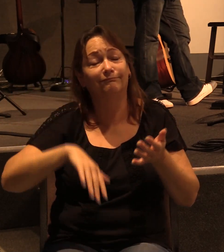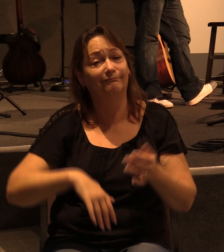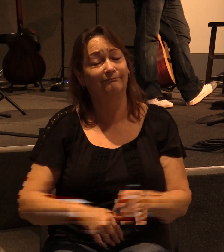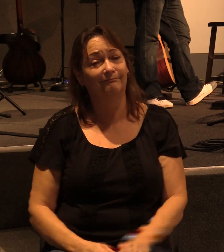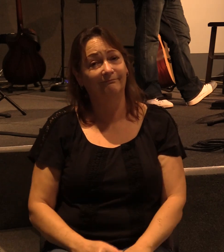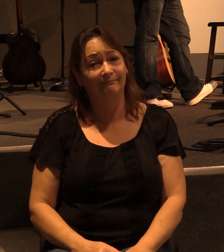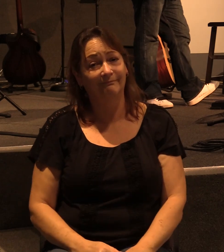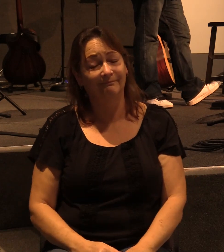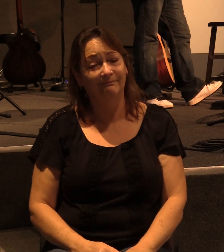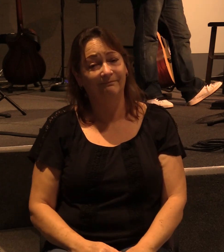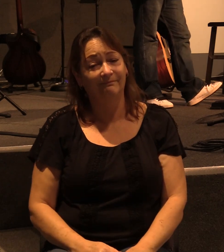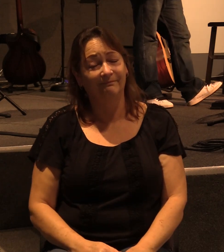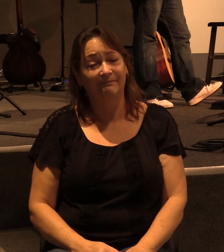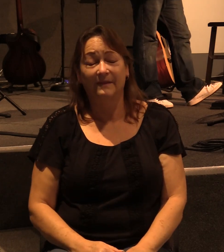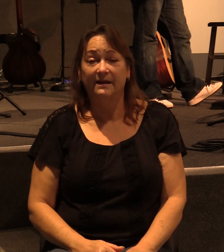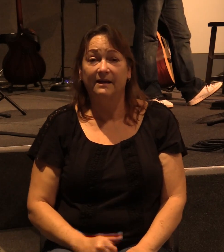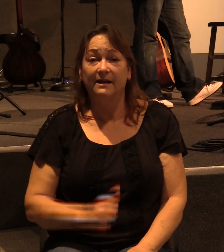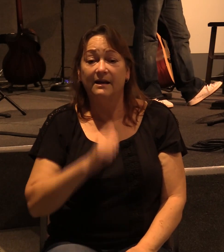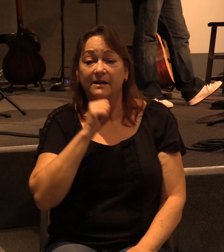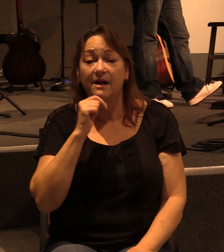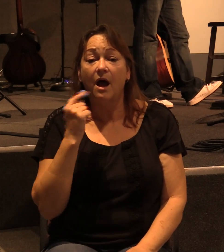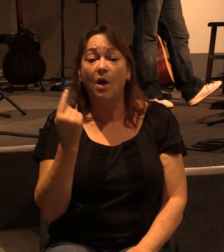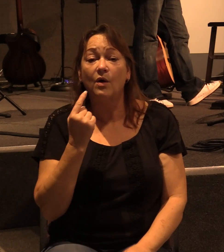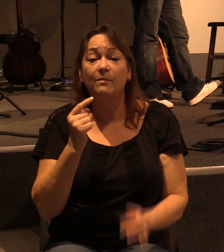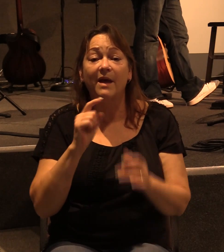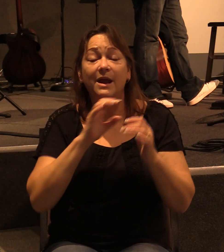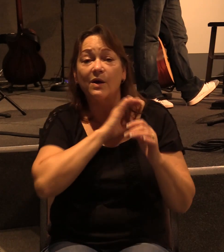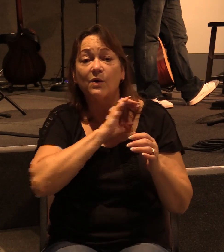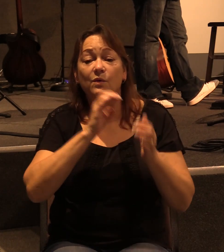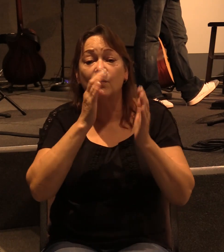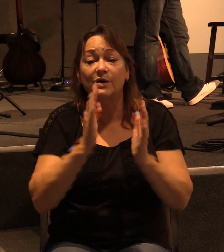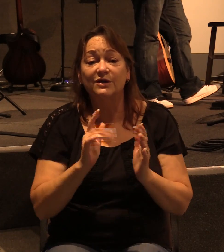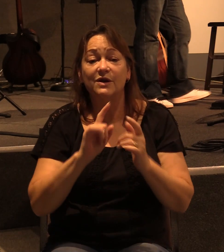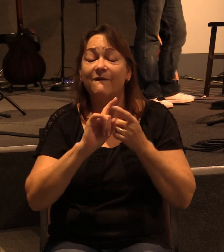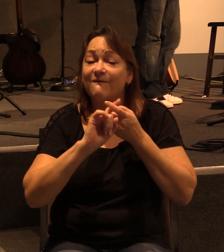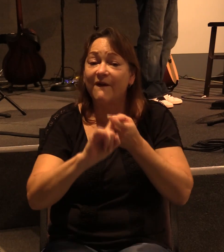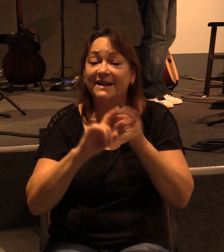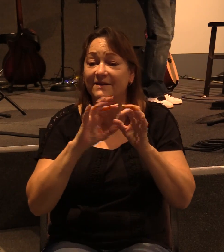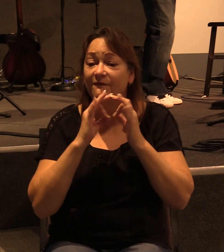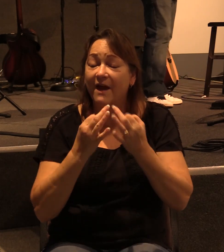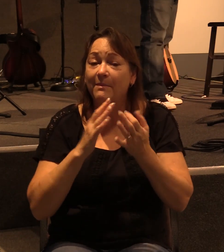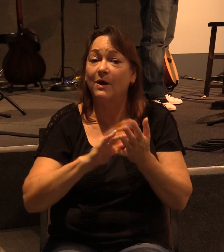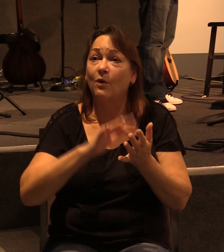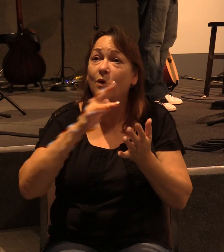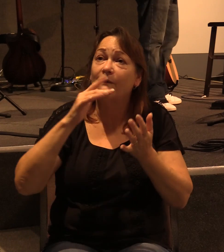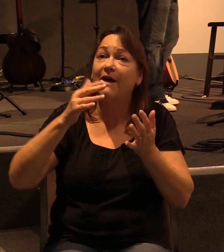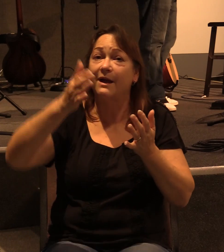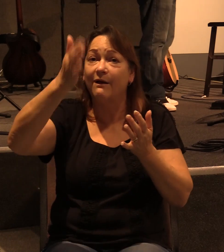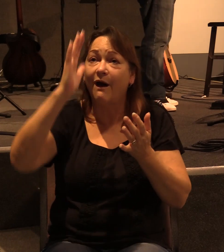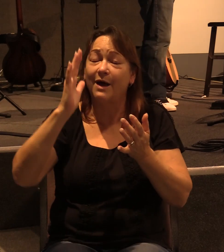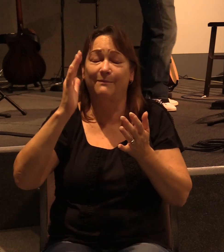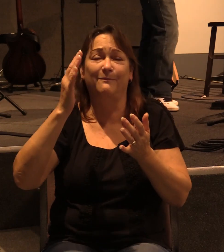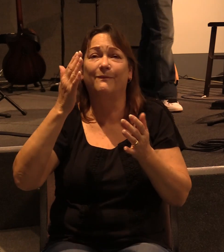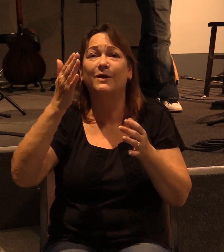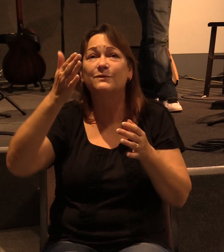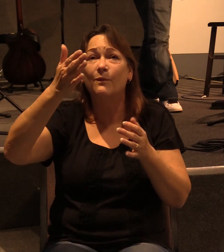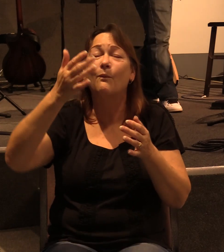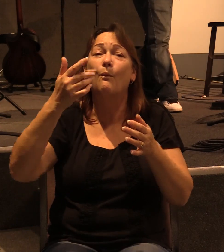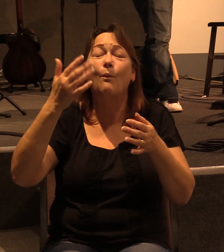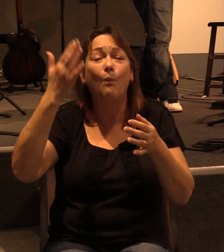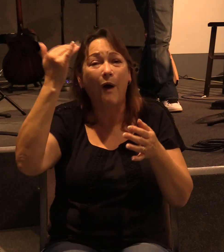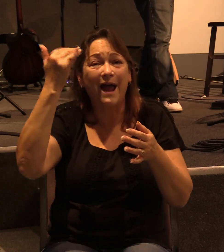You see, not only do my Christian friends and family glorify God because of what God has done to change me